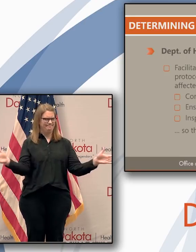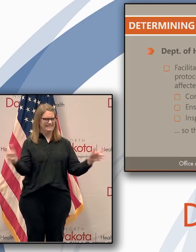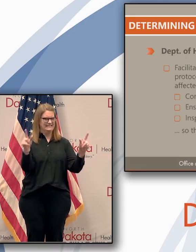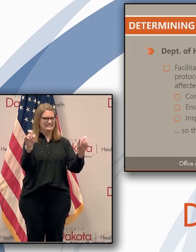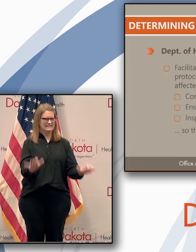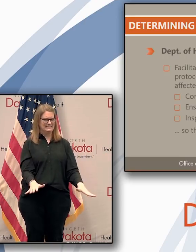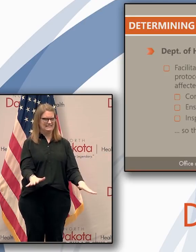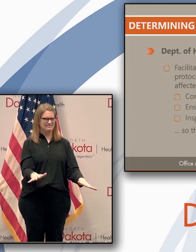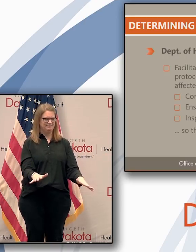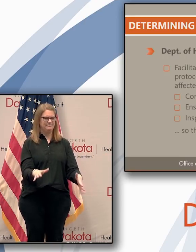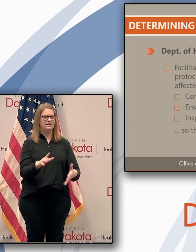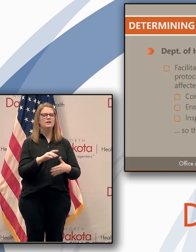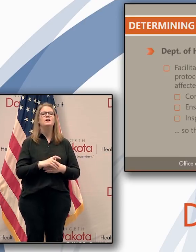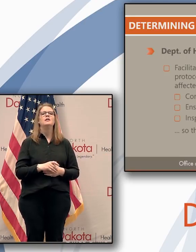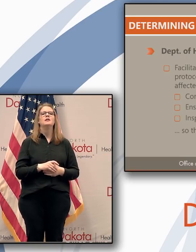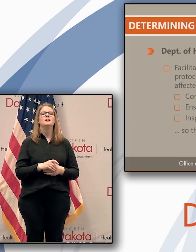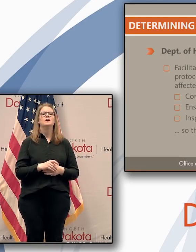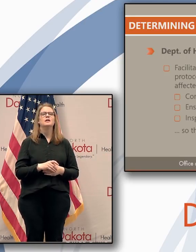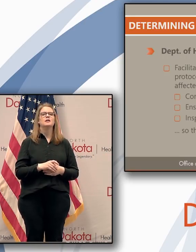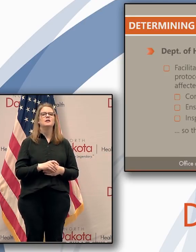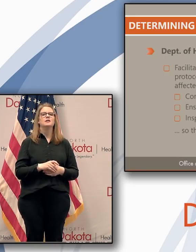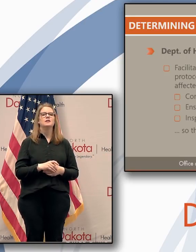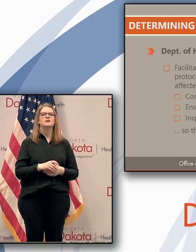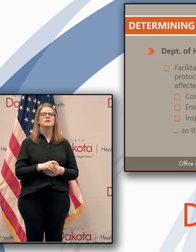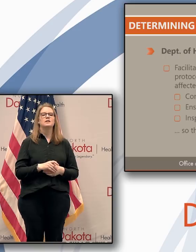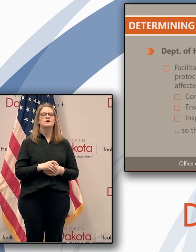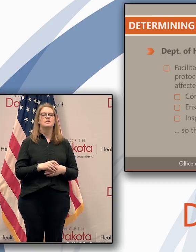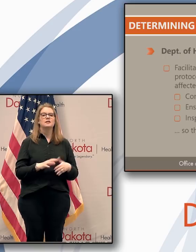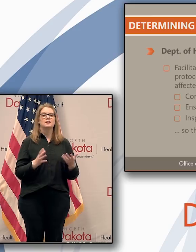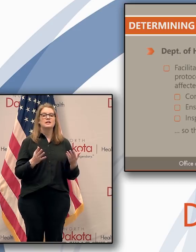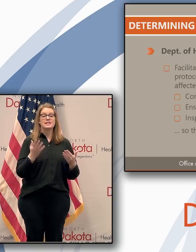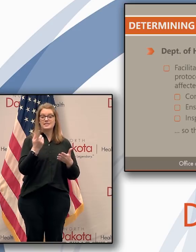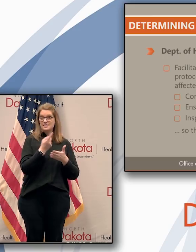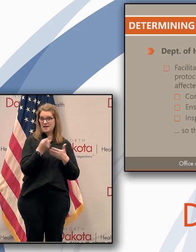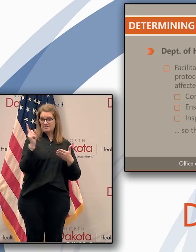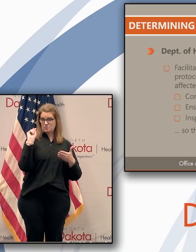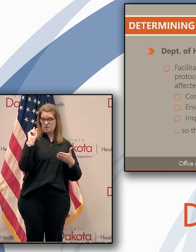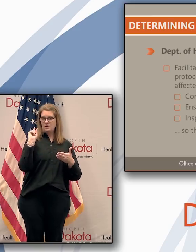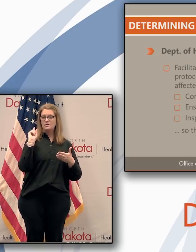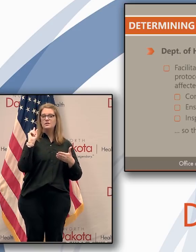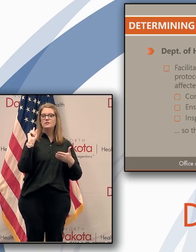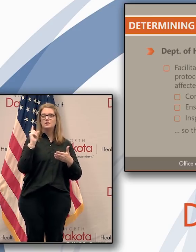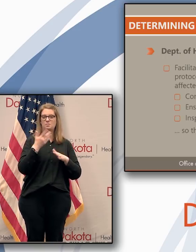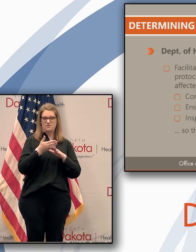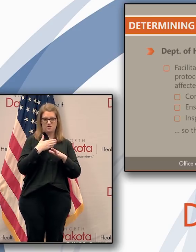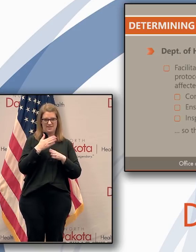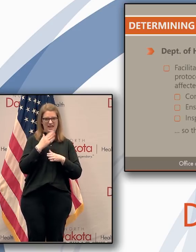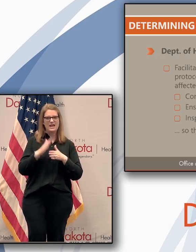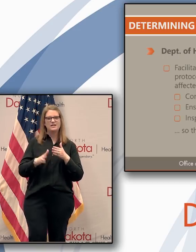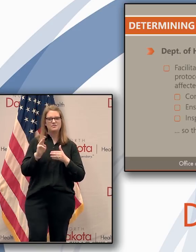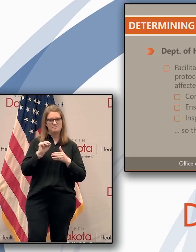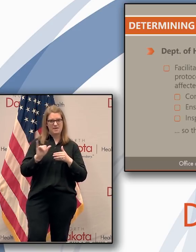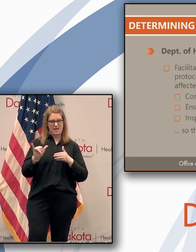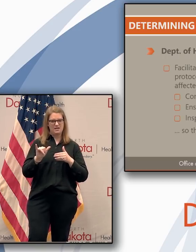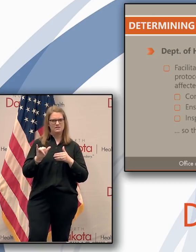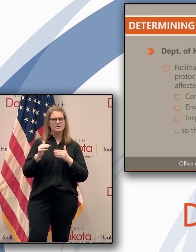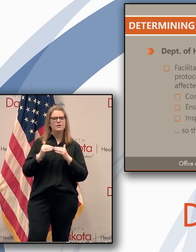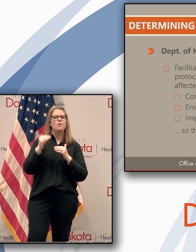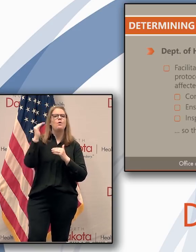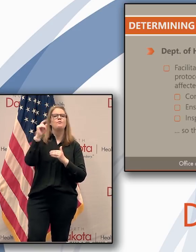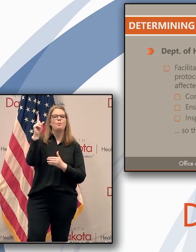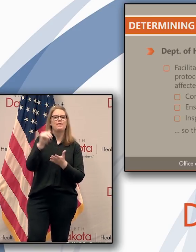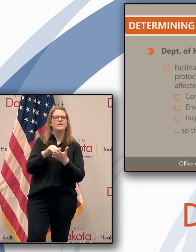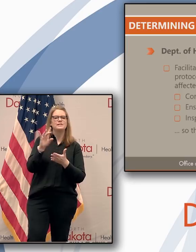We have achieved as we approached. We said last week that before the end of May, we were going to try to get over 1800